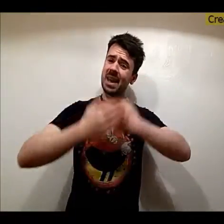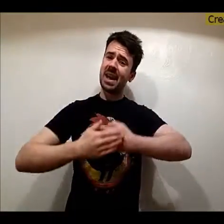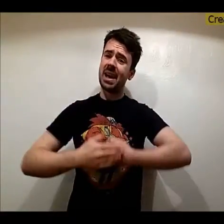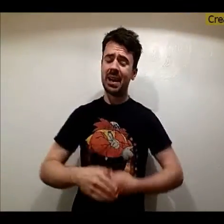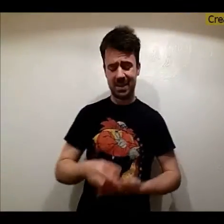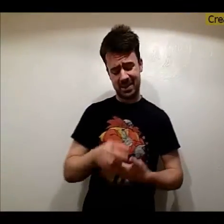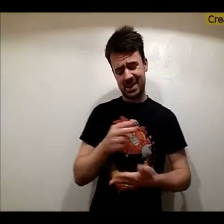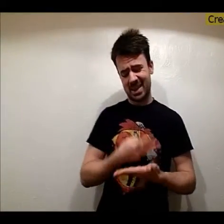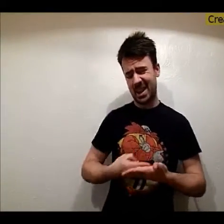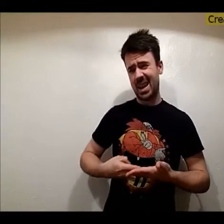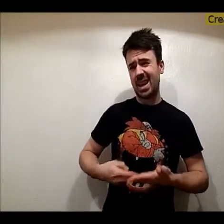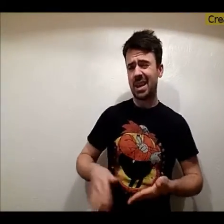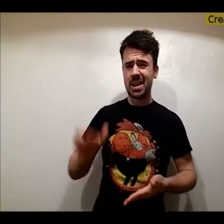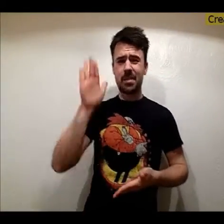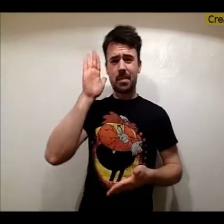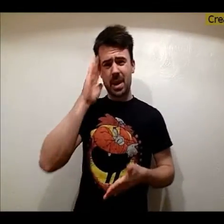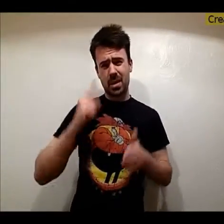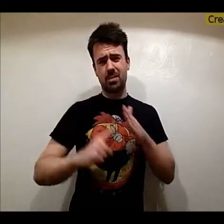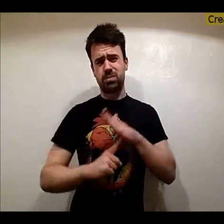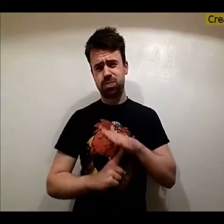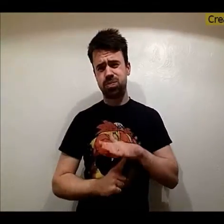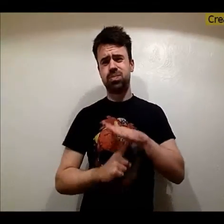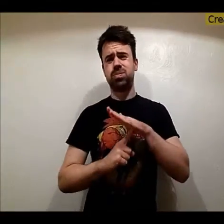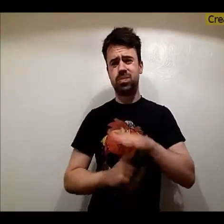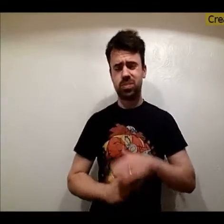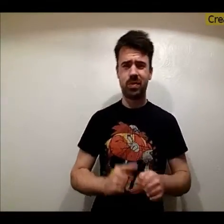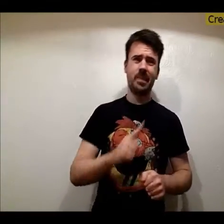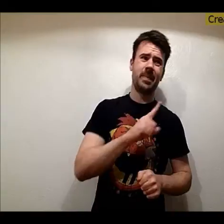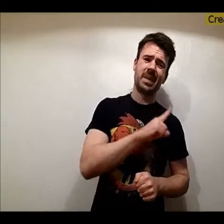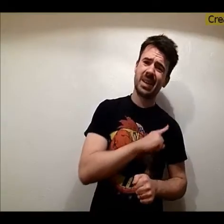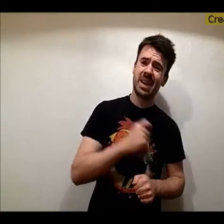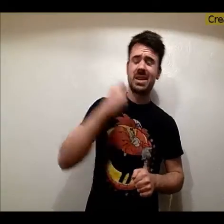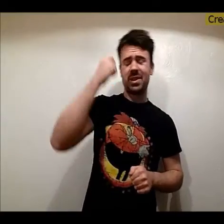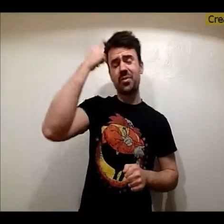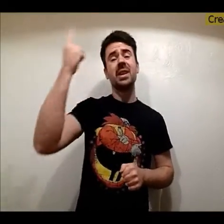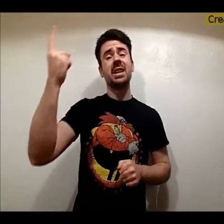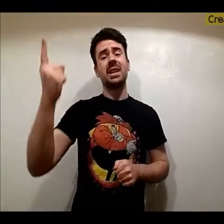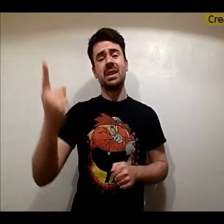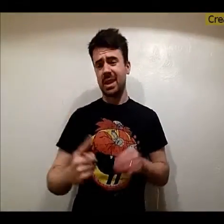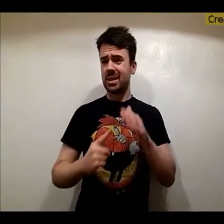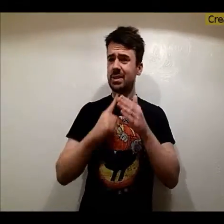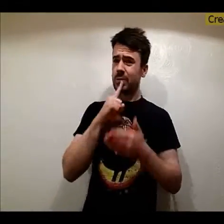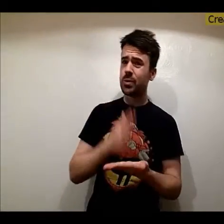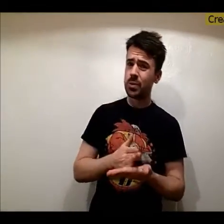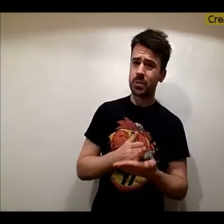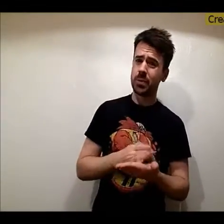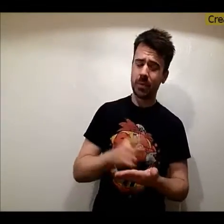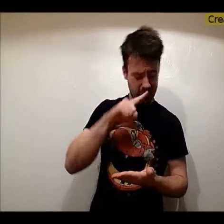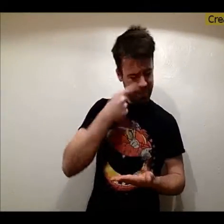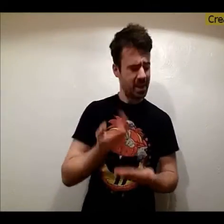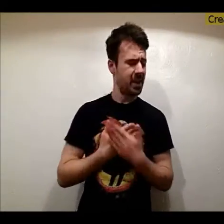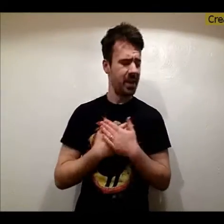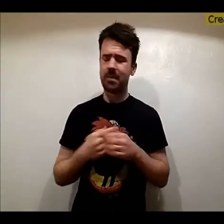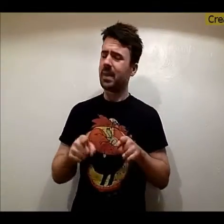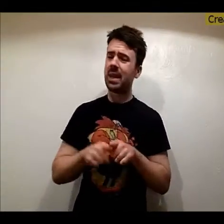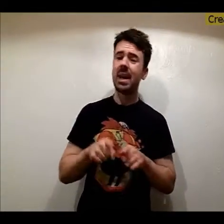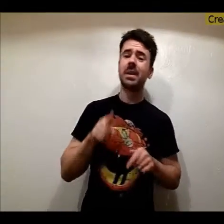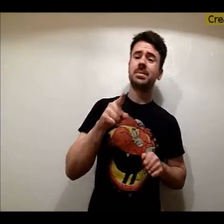night I laid in bed so blue Cause I realized the truth, they can't love me like